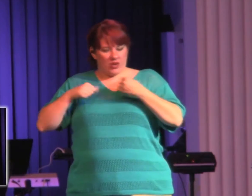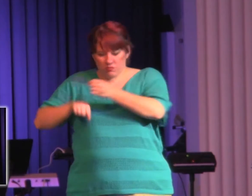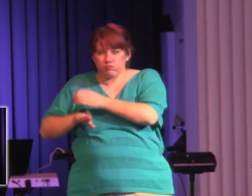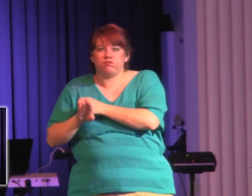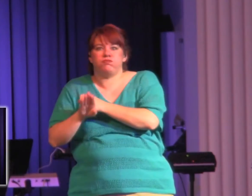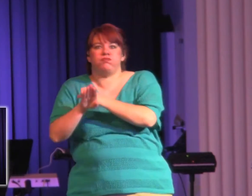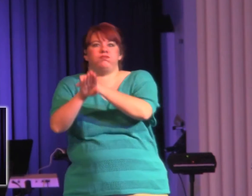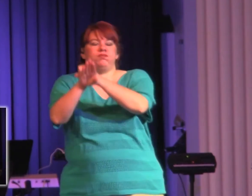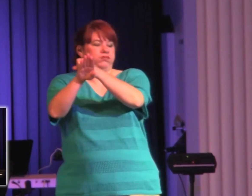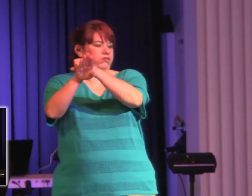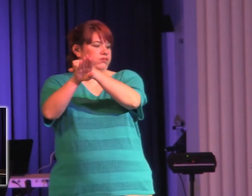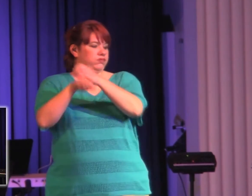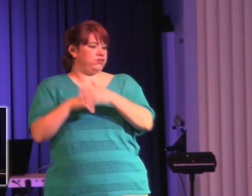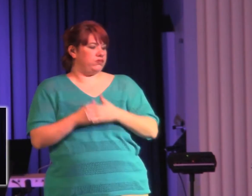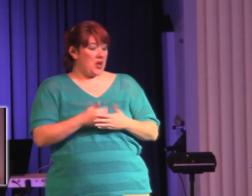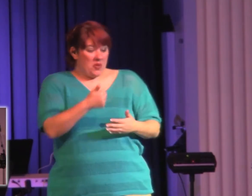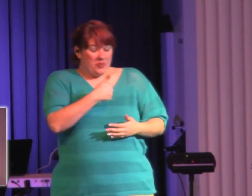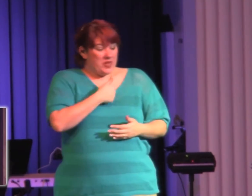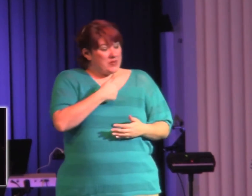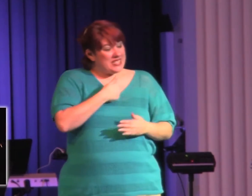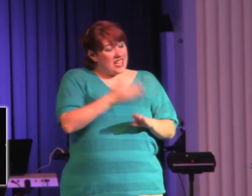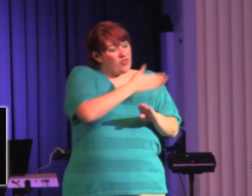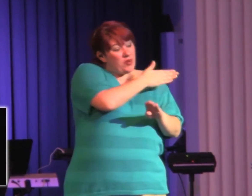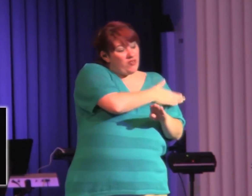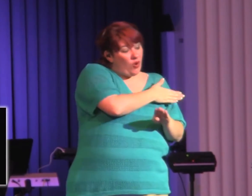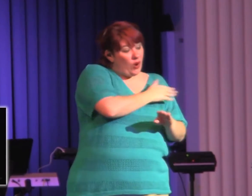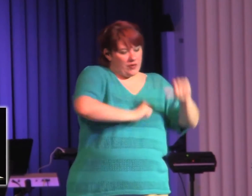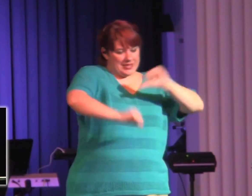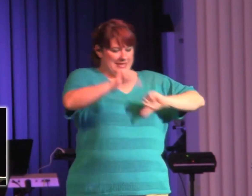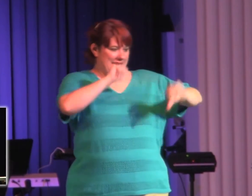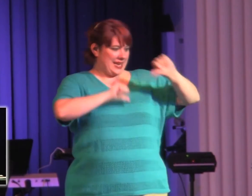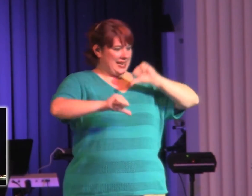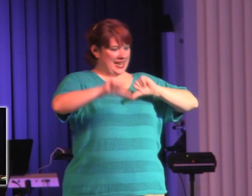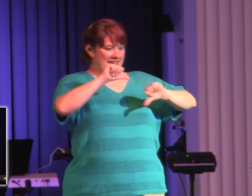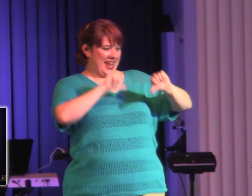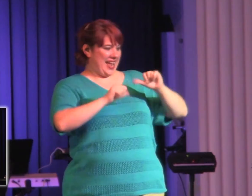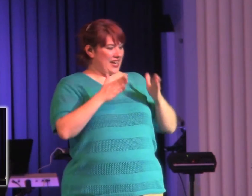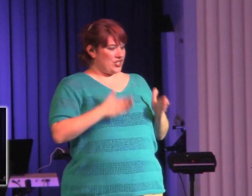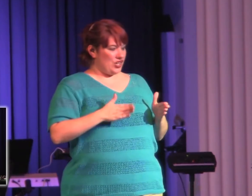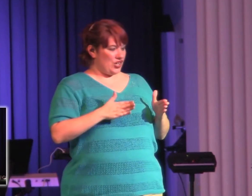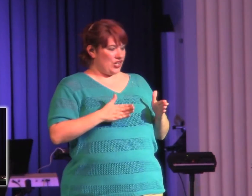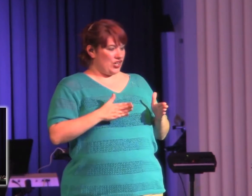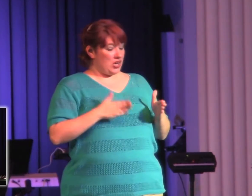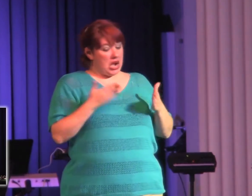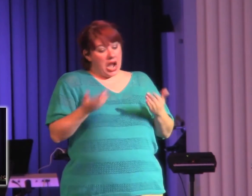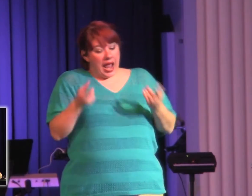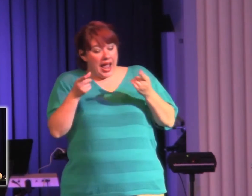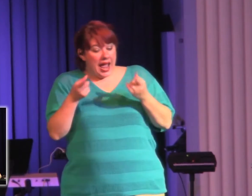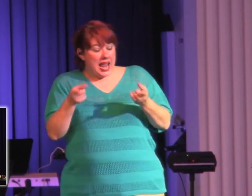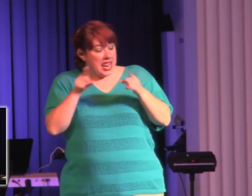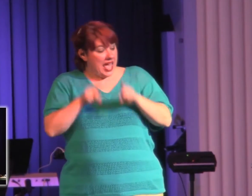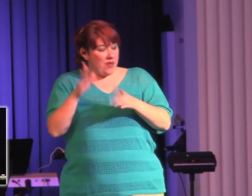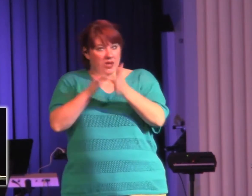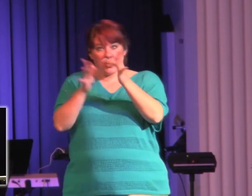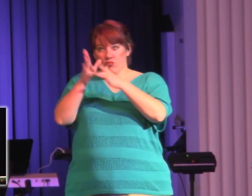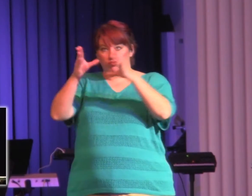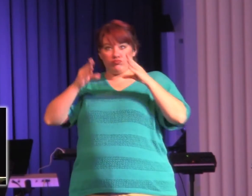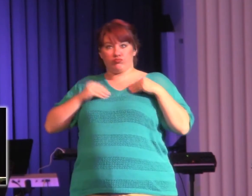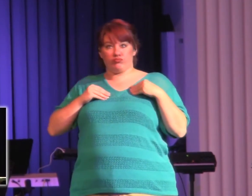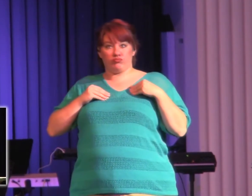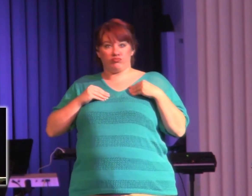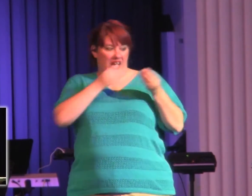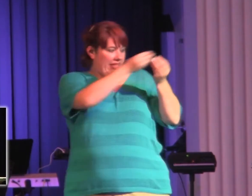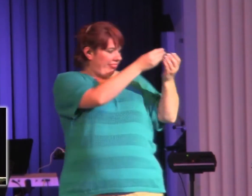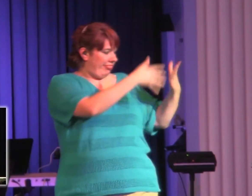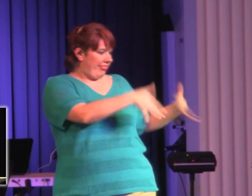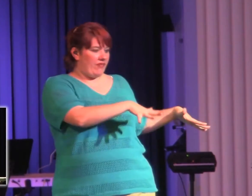in another production after three years of production after production. And for me, it was time to start acting like the person God created me to be. And so